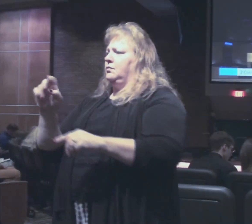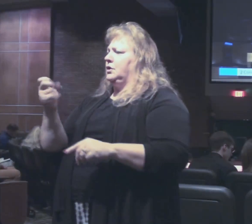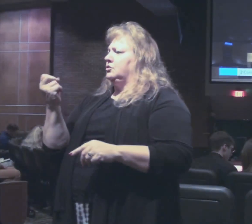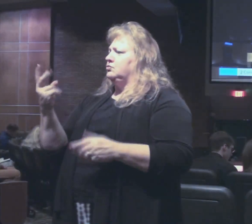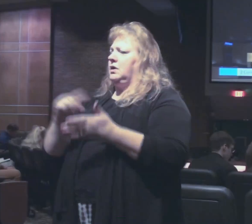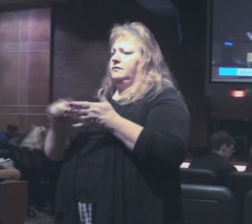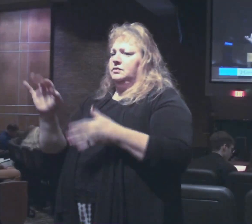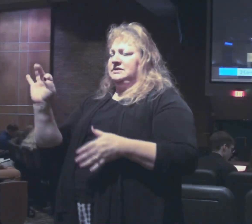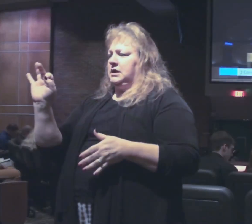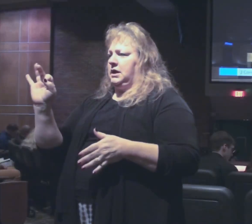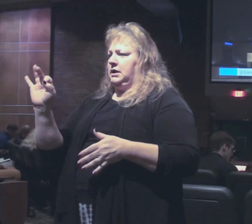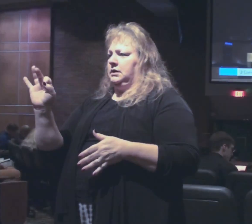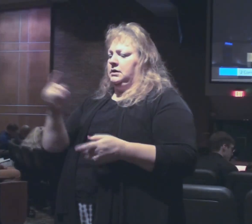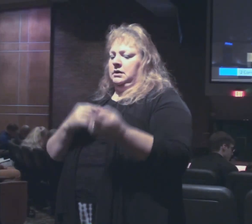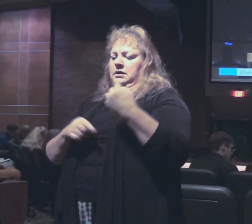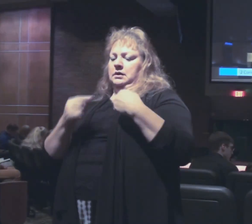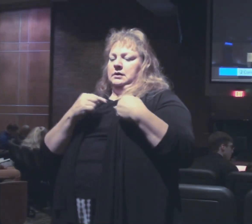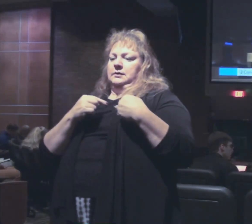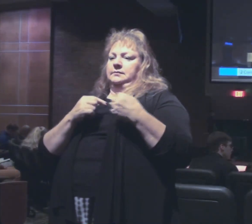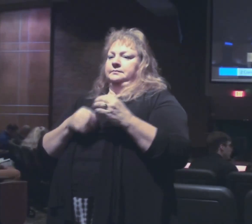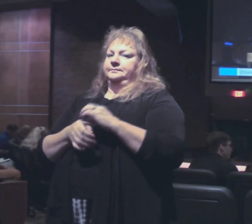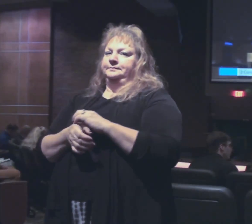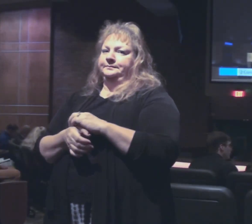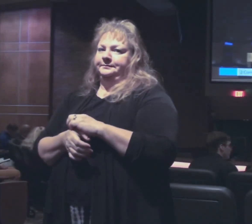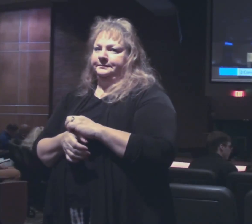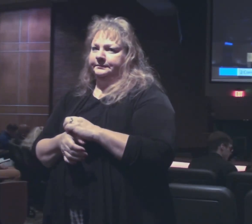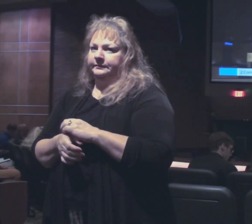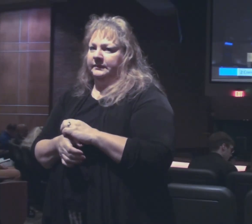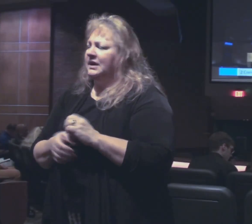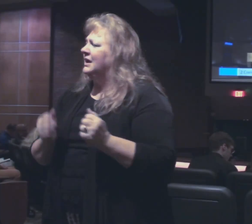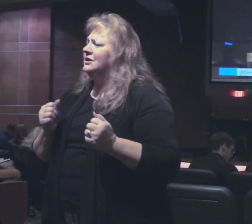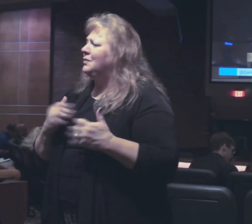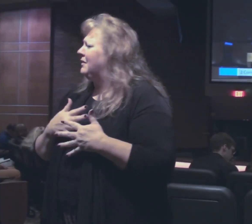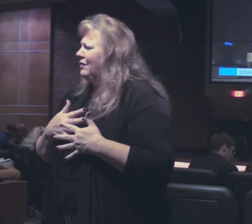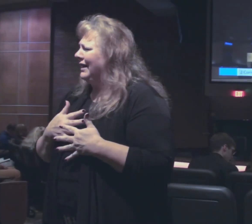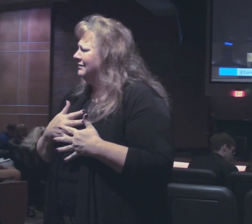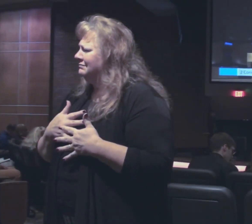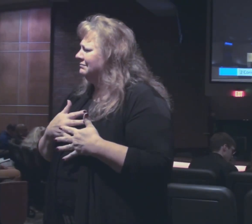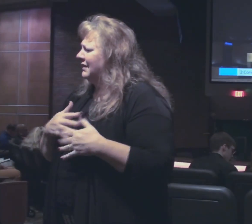verse 9 we won't go back there we have it here don't be afraid